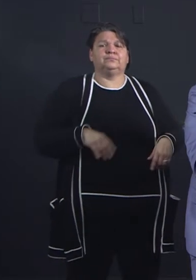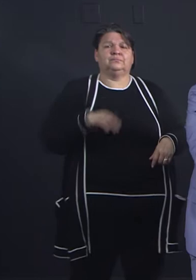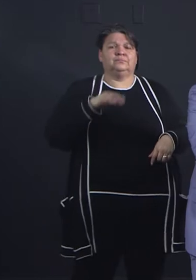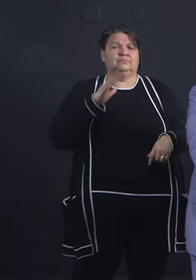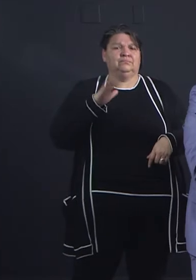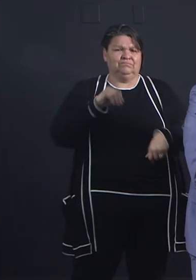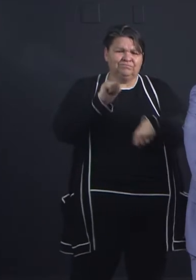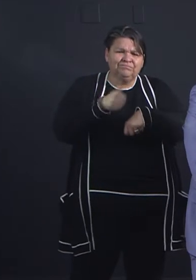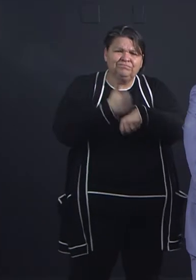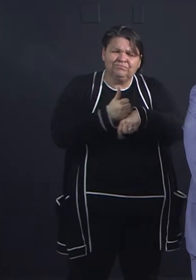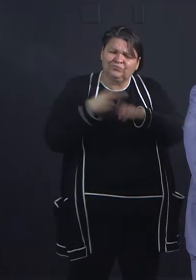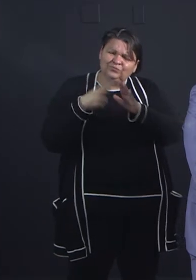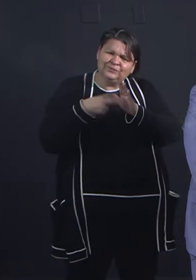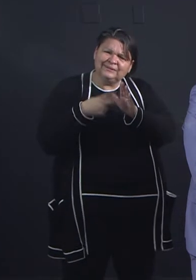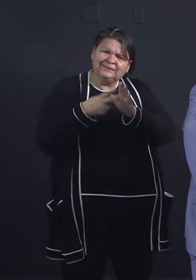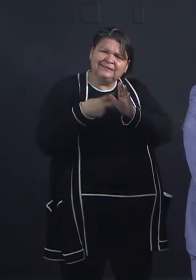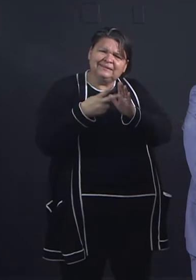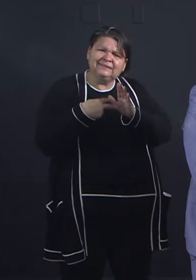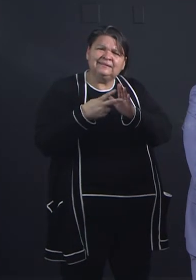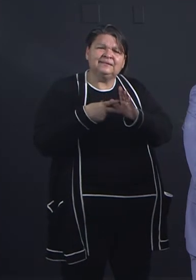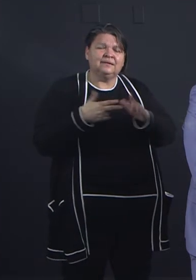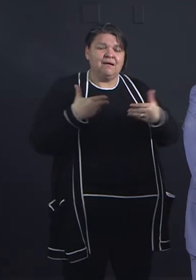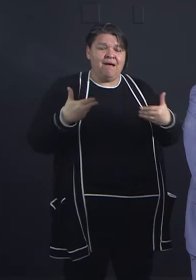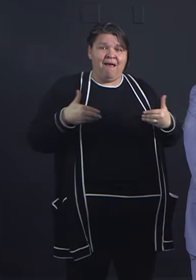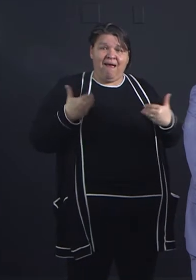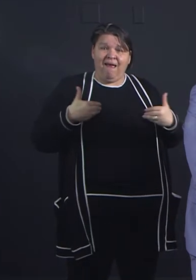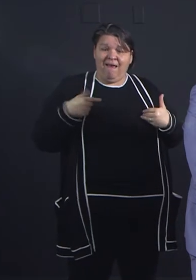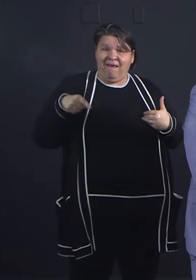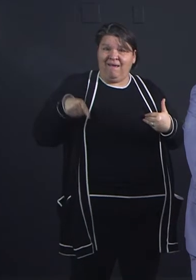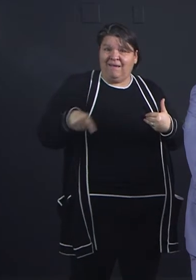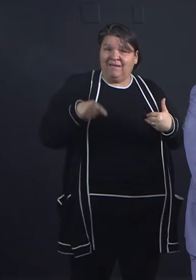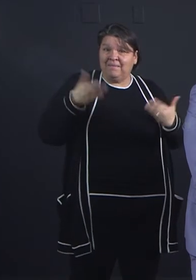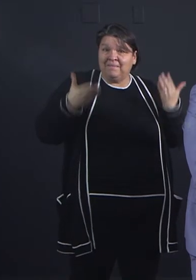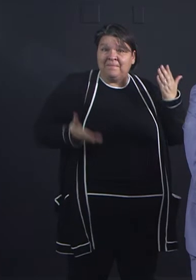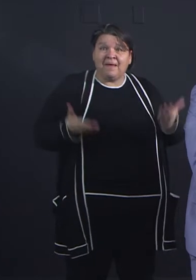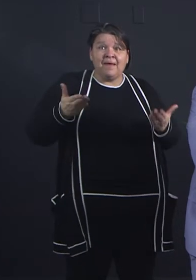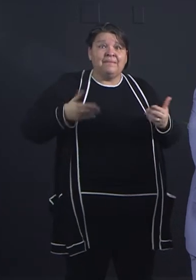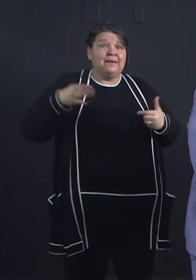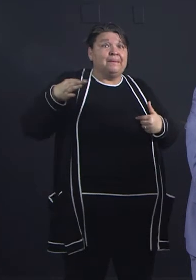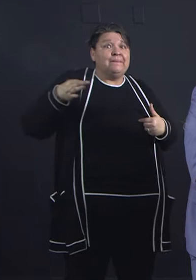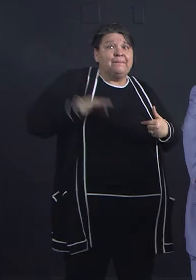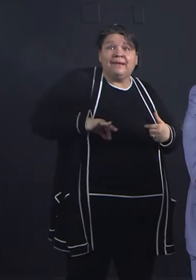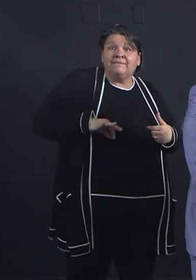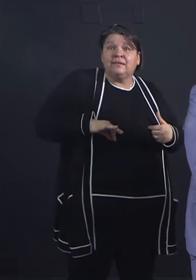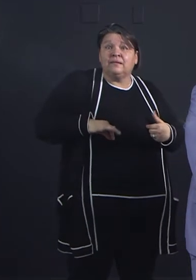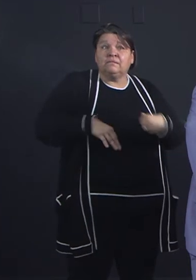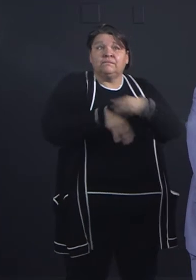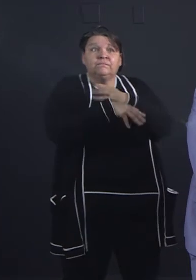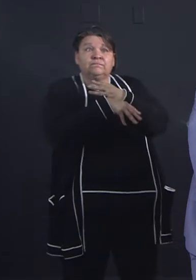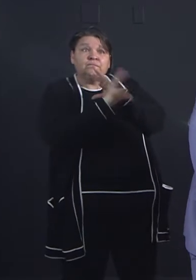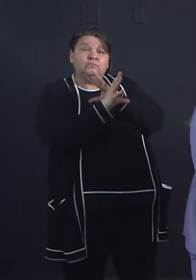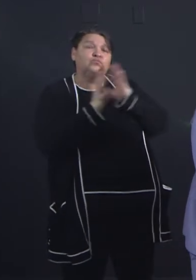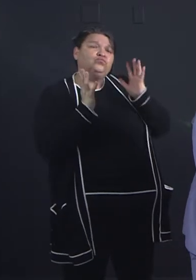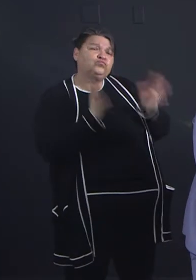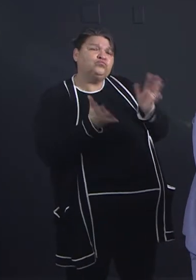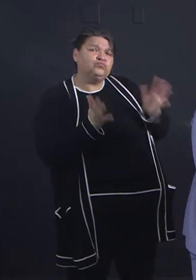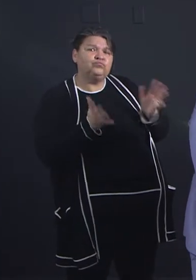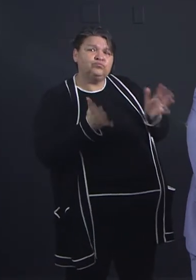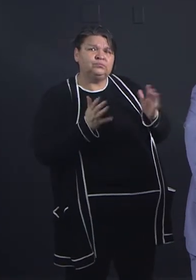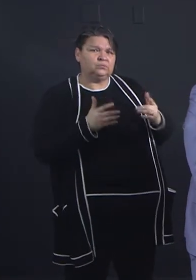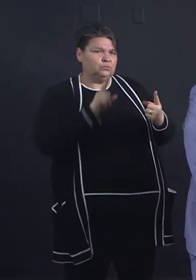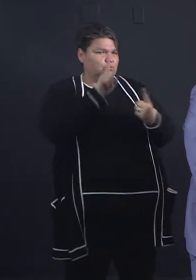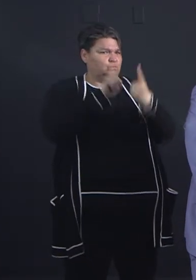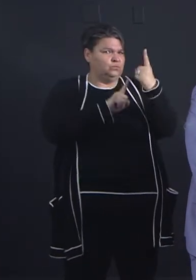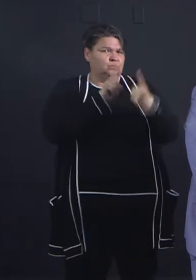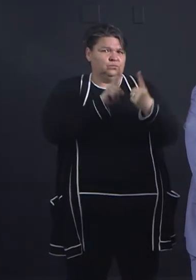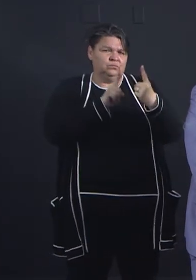a young person can benefit from time of a caring adult. Virtually, of course, we want folks to stay at home, do